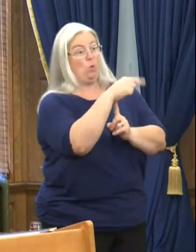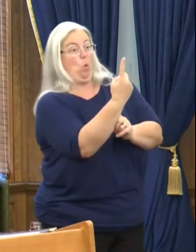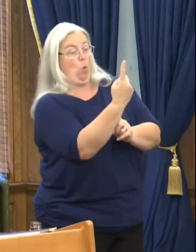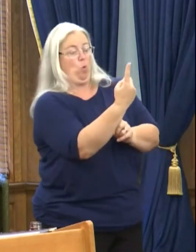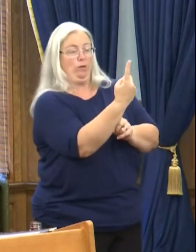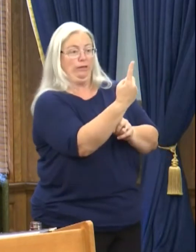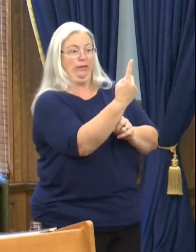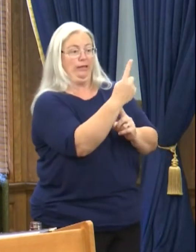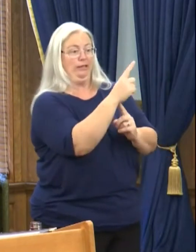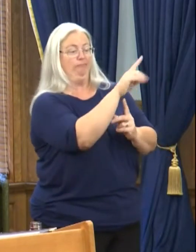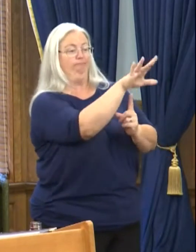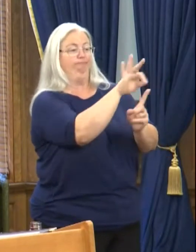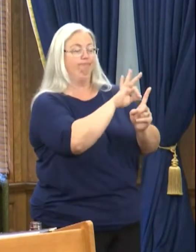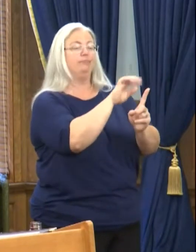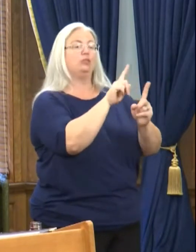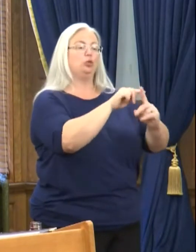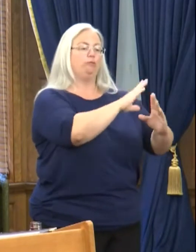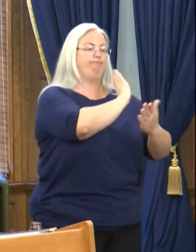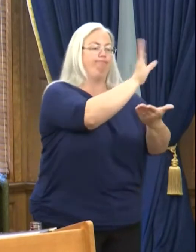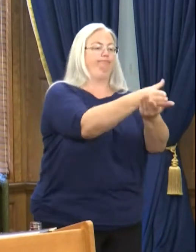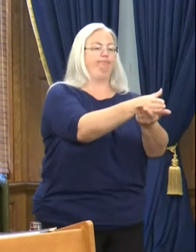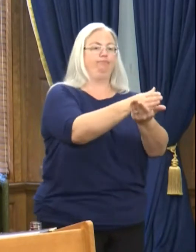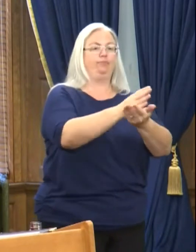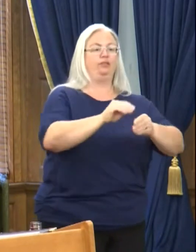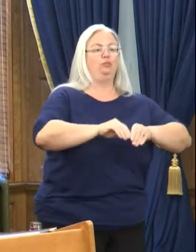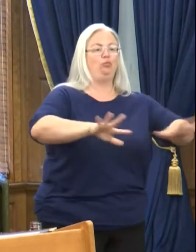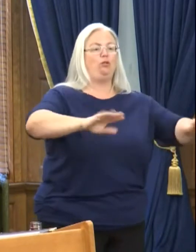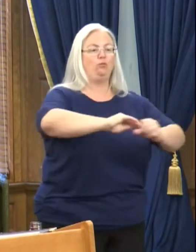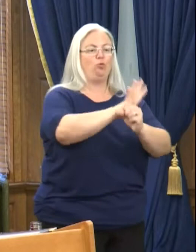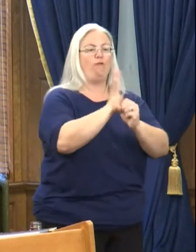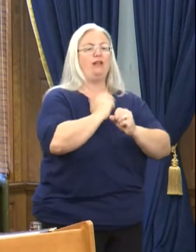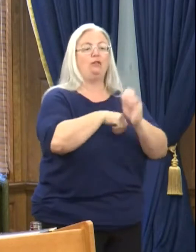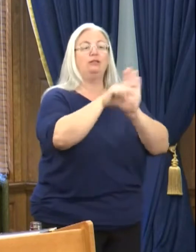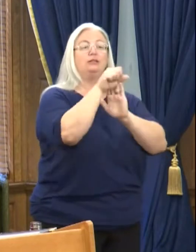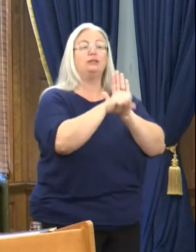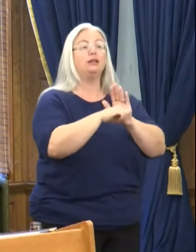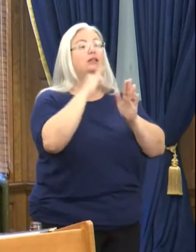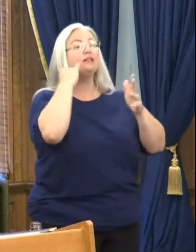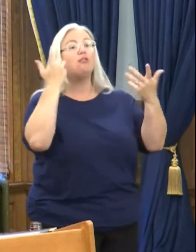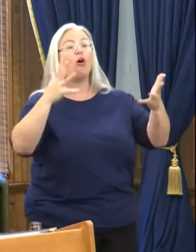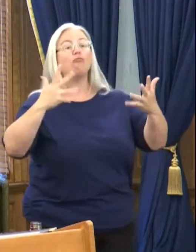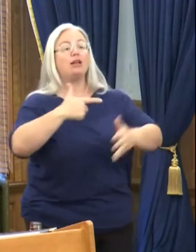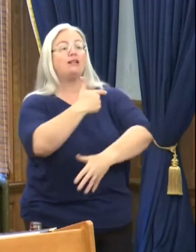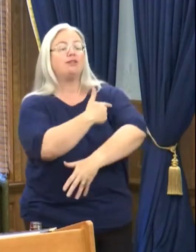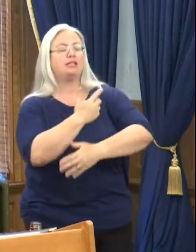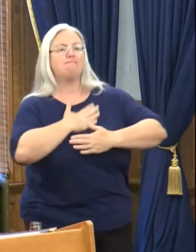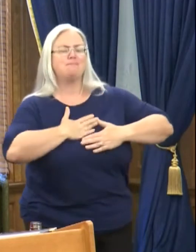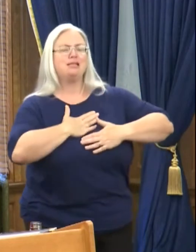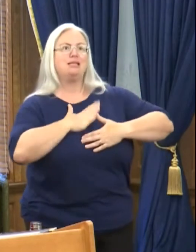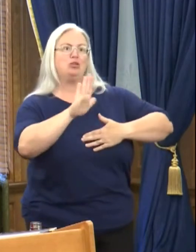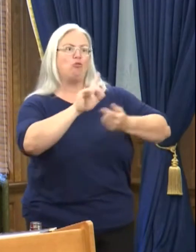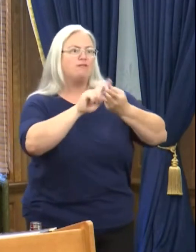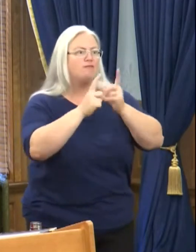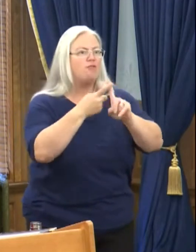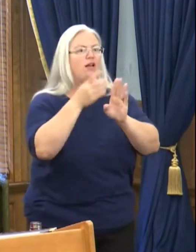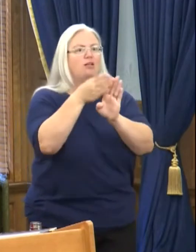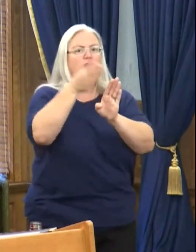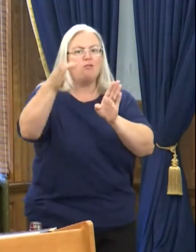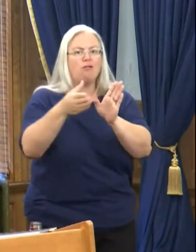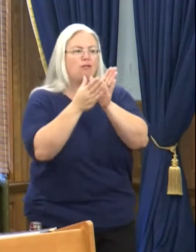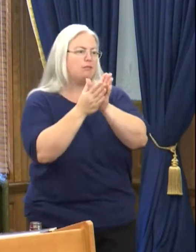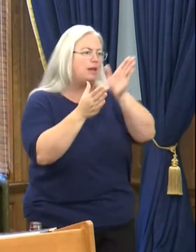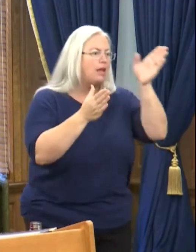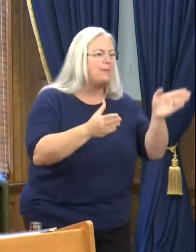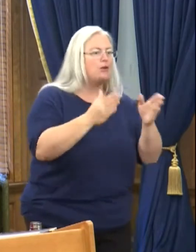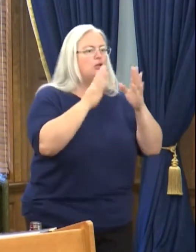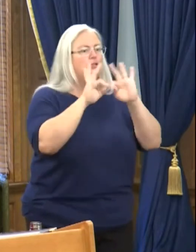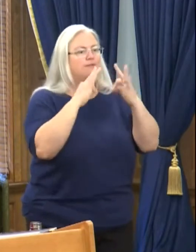stop the spread of COVID in our state. For those vaccinated, I ask that you speak with your friends, your neighbors, your